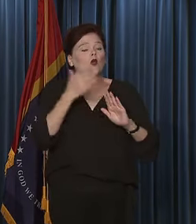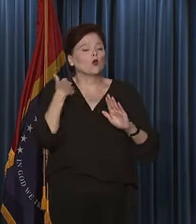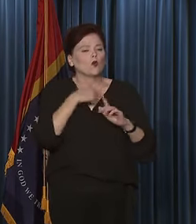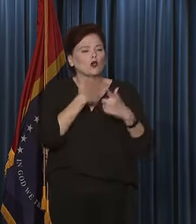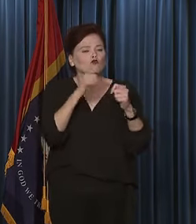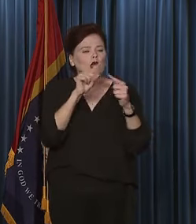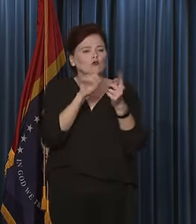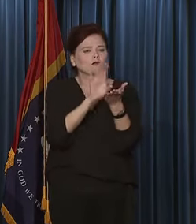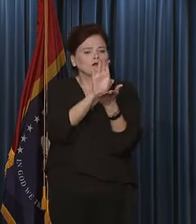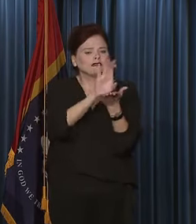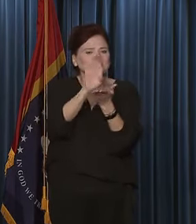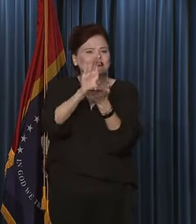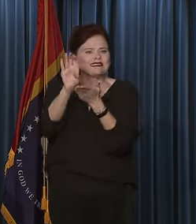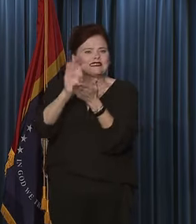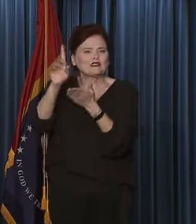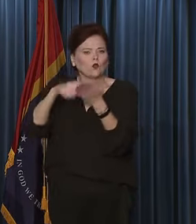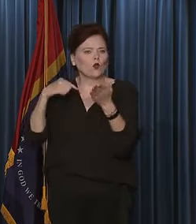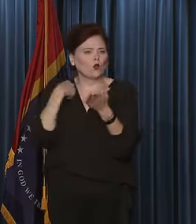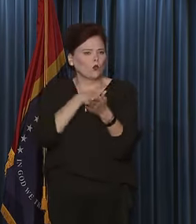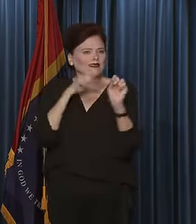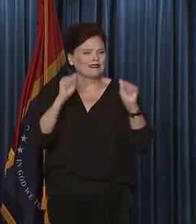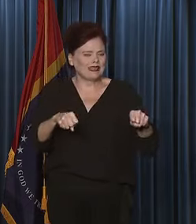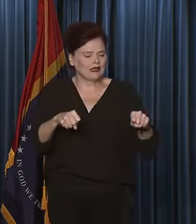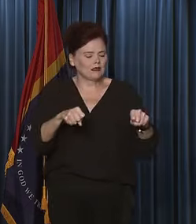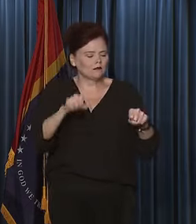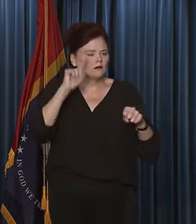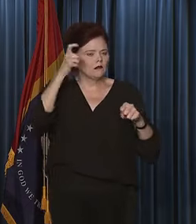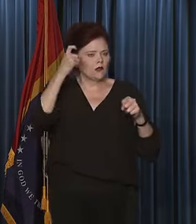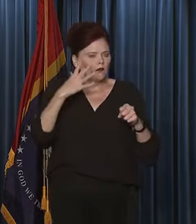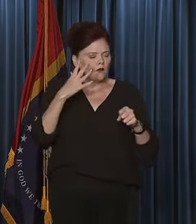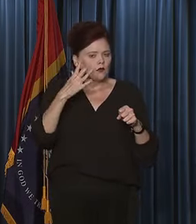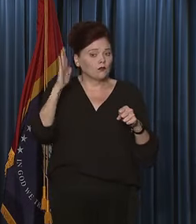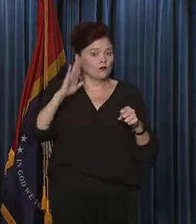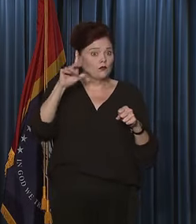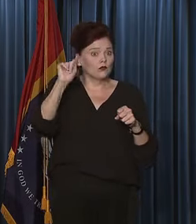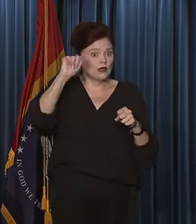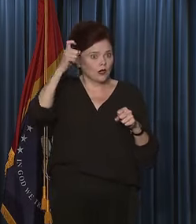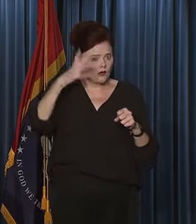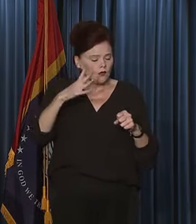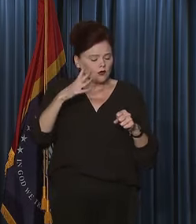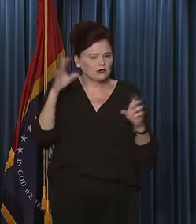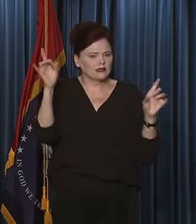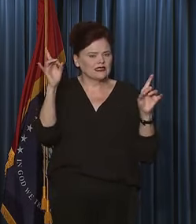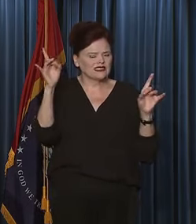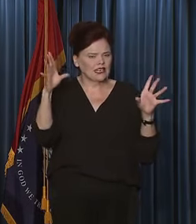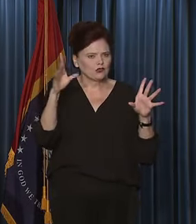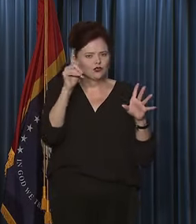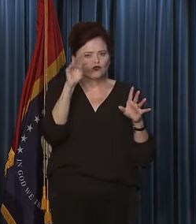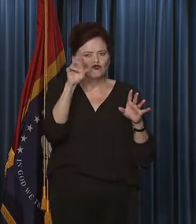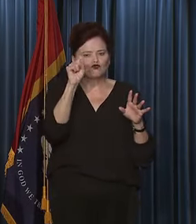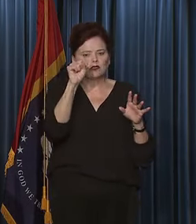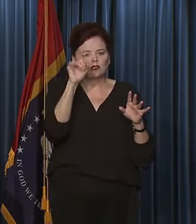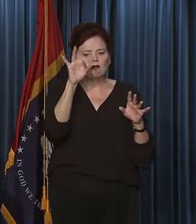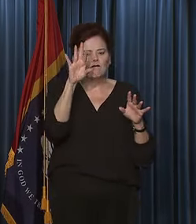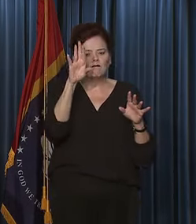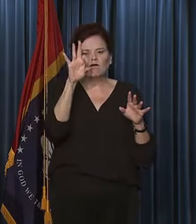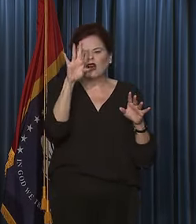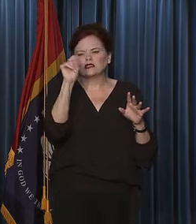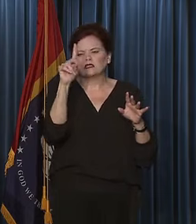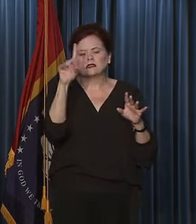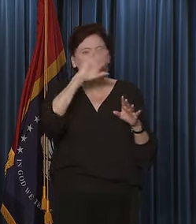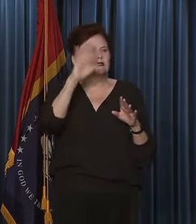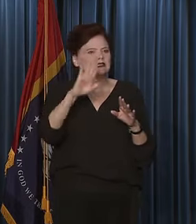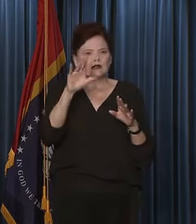as much as we can. When the governor was lieutenant governor, the disaster trust fund never went low. And